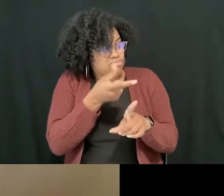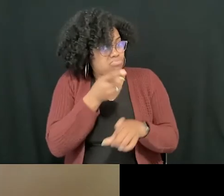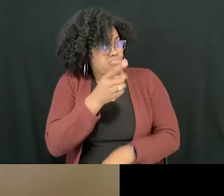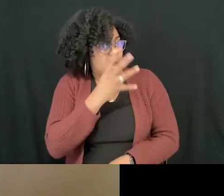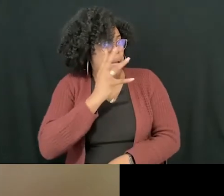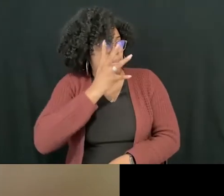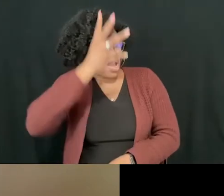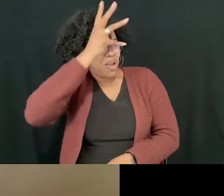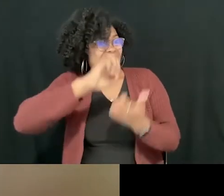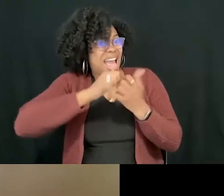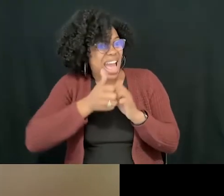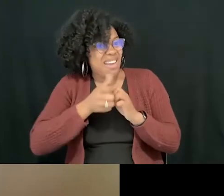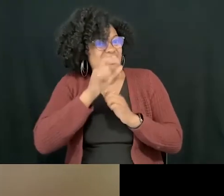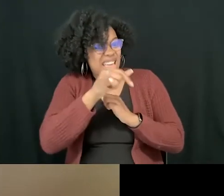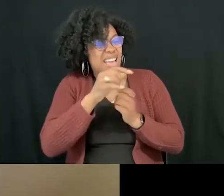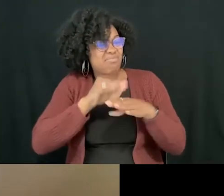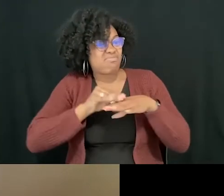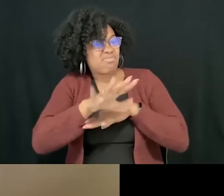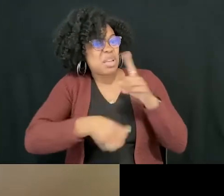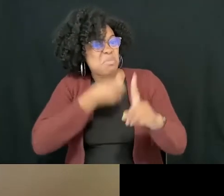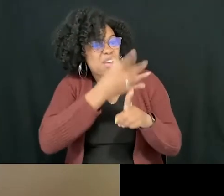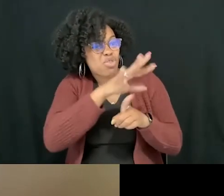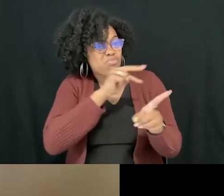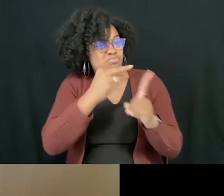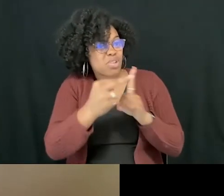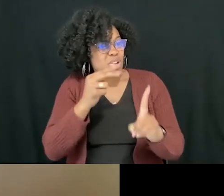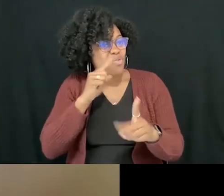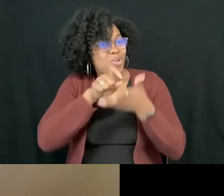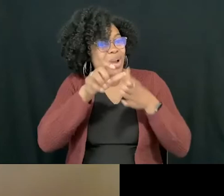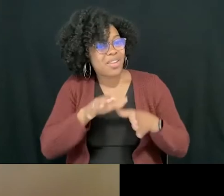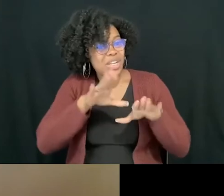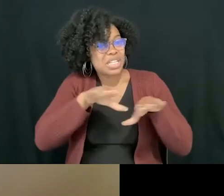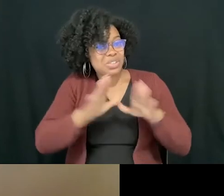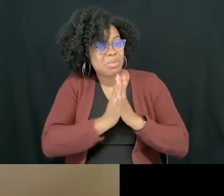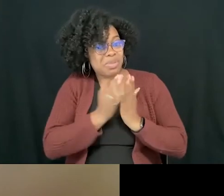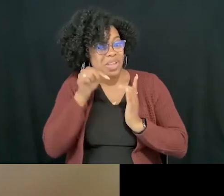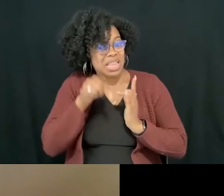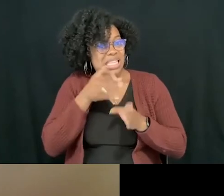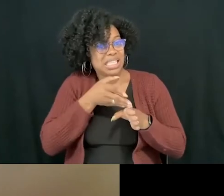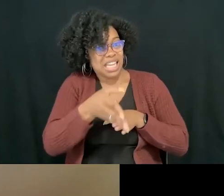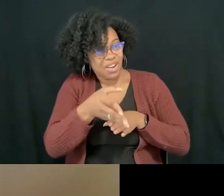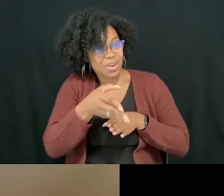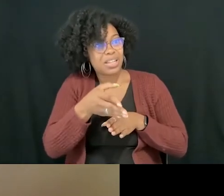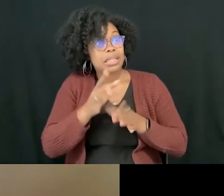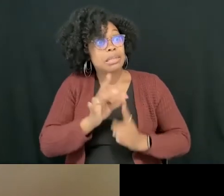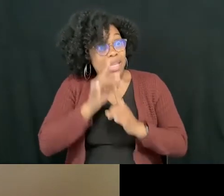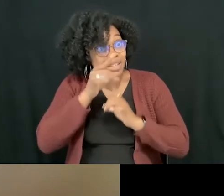lens as a writer of children's books in this genre, especially? You said that becoming a parent is something that